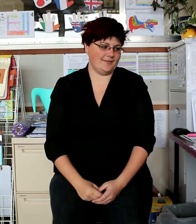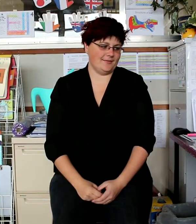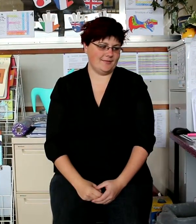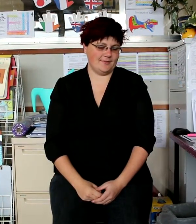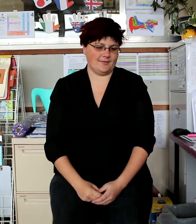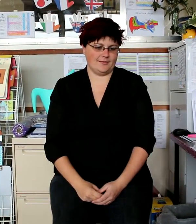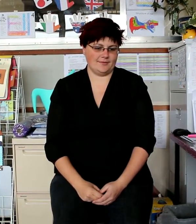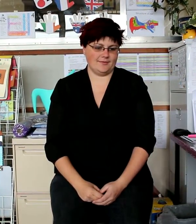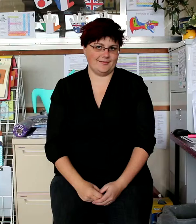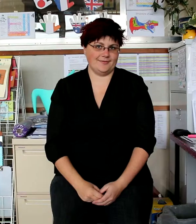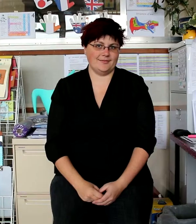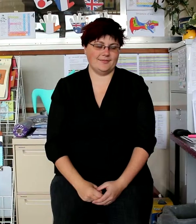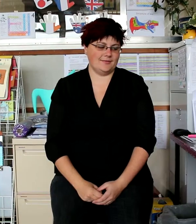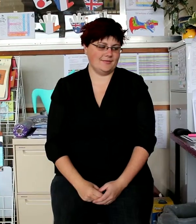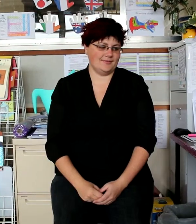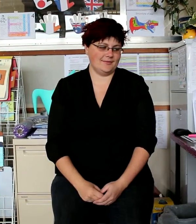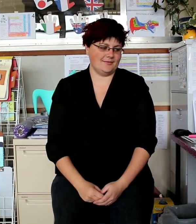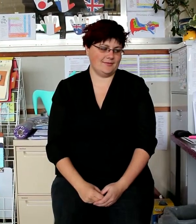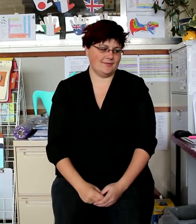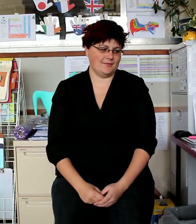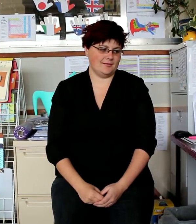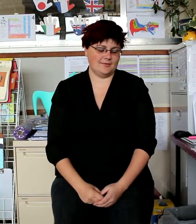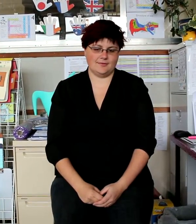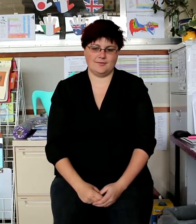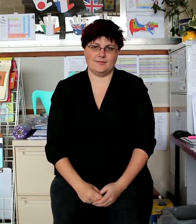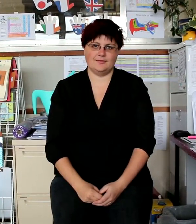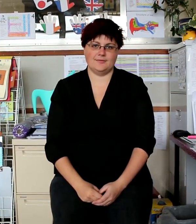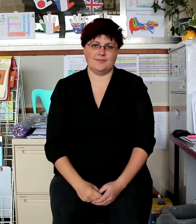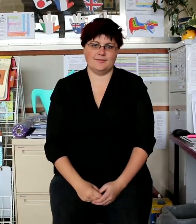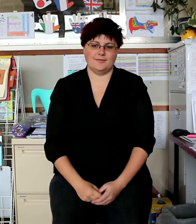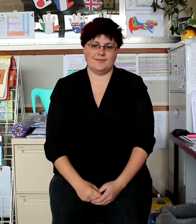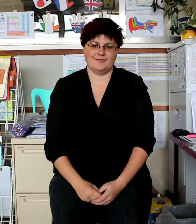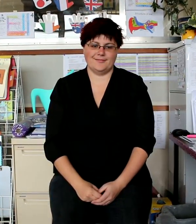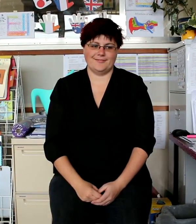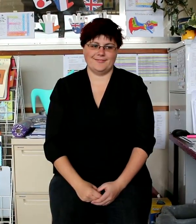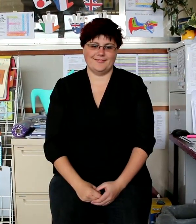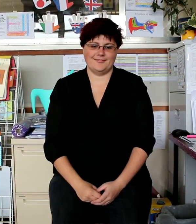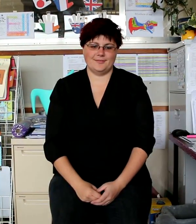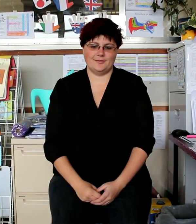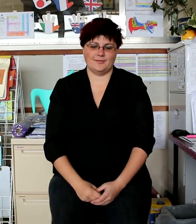Save the birds, we can try.